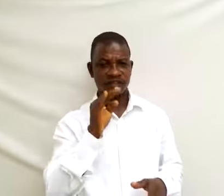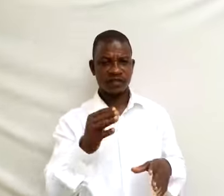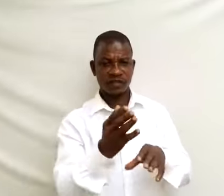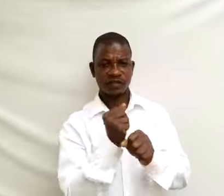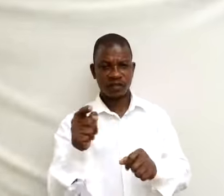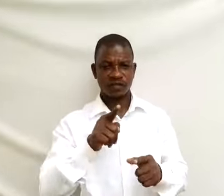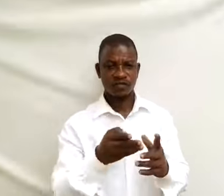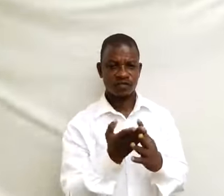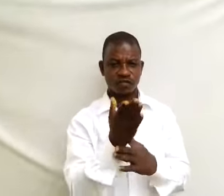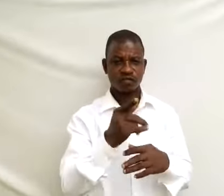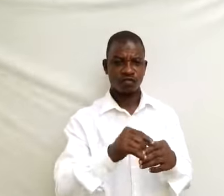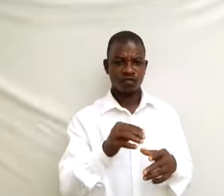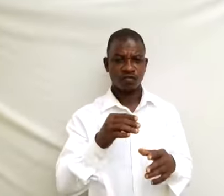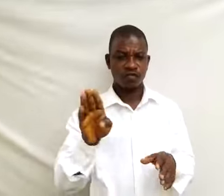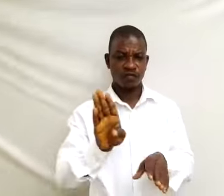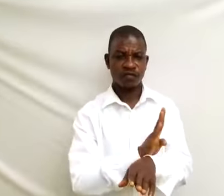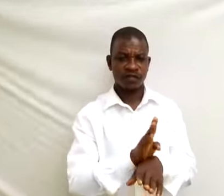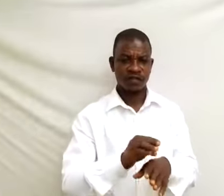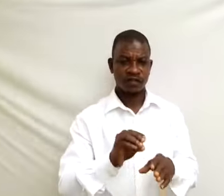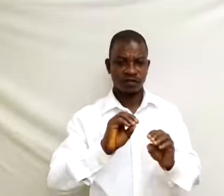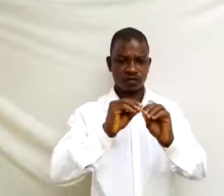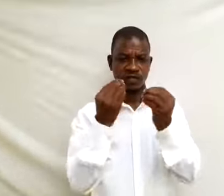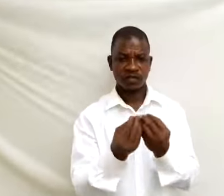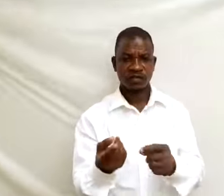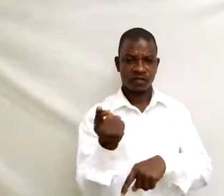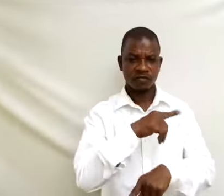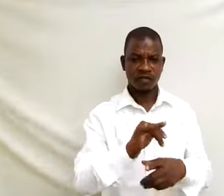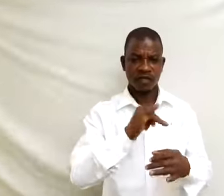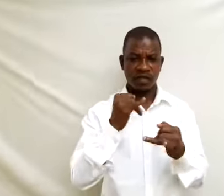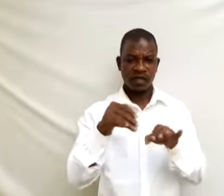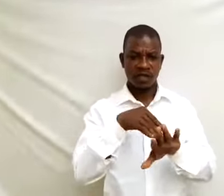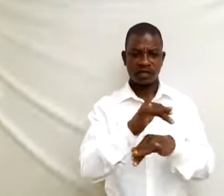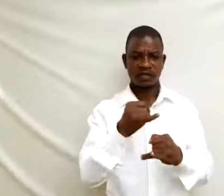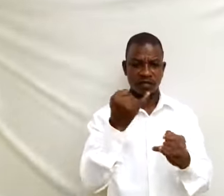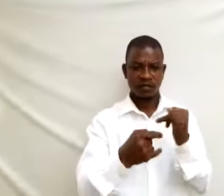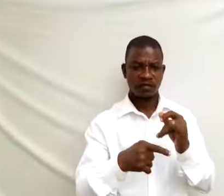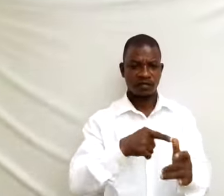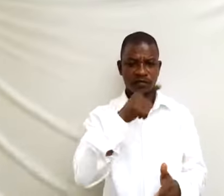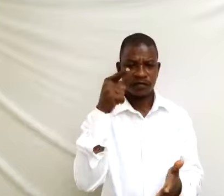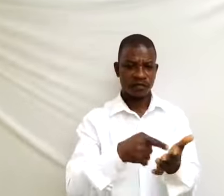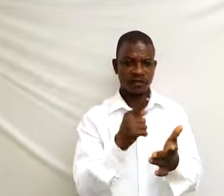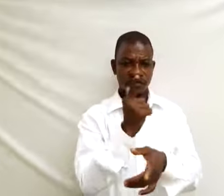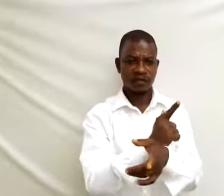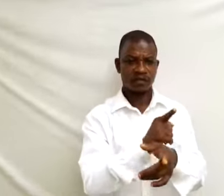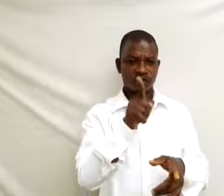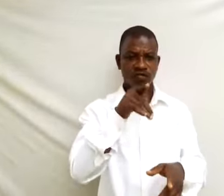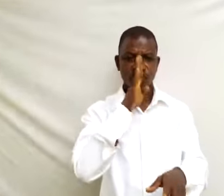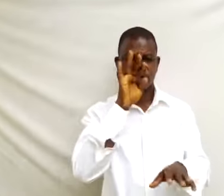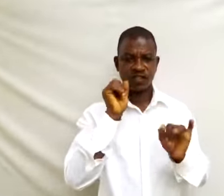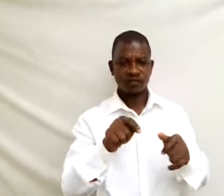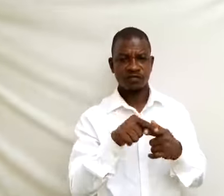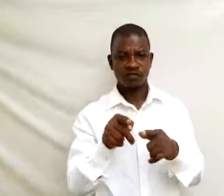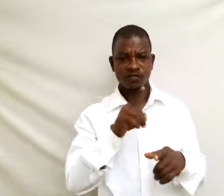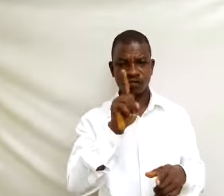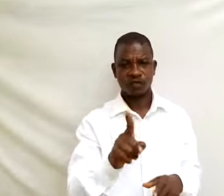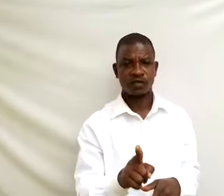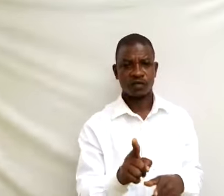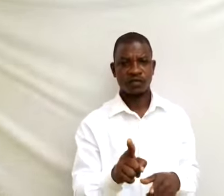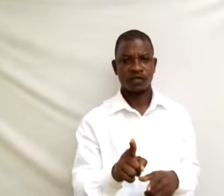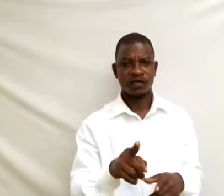business organization today. At the end of this lesson, you will be able to 1. Define